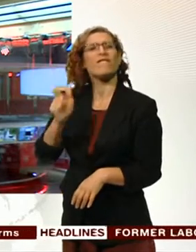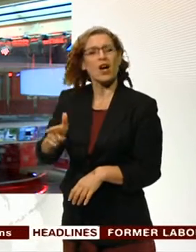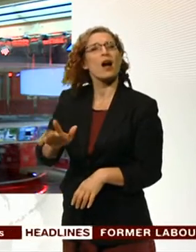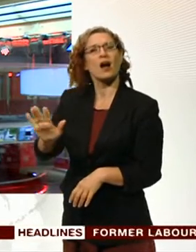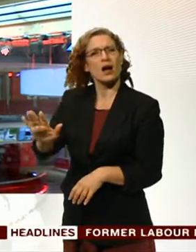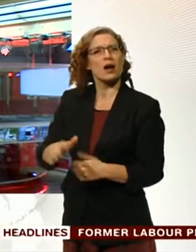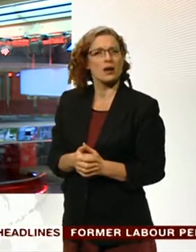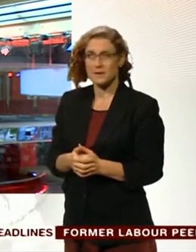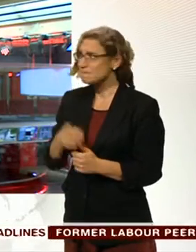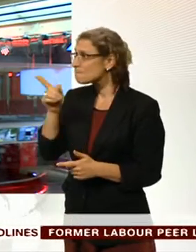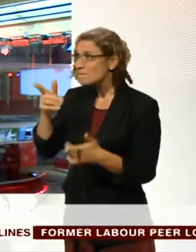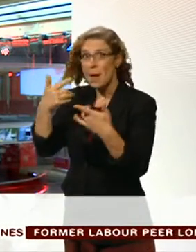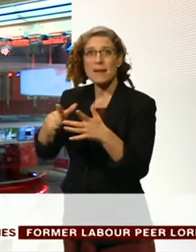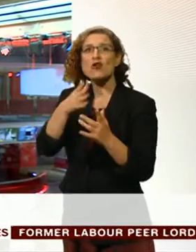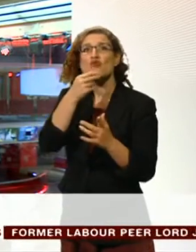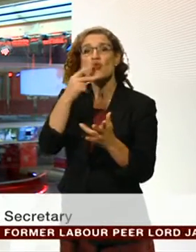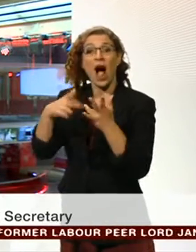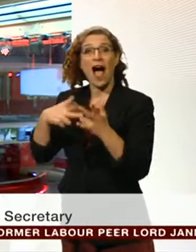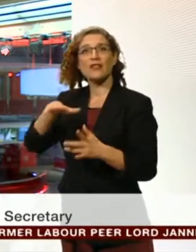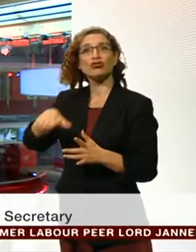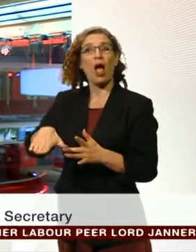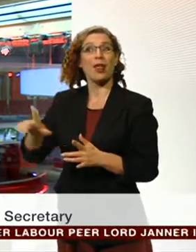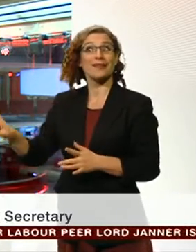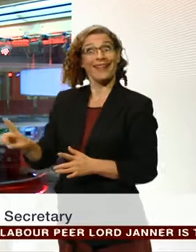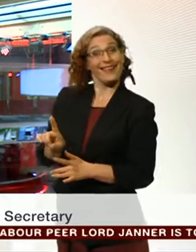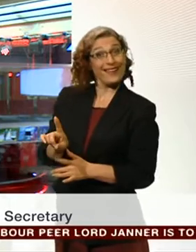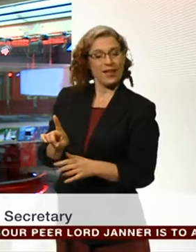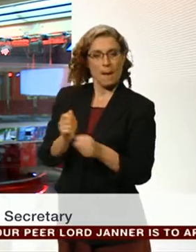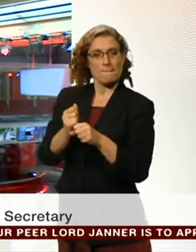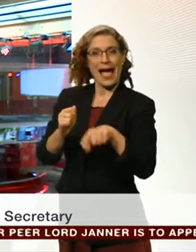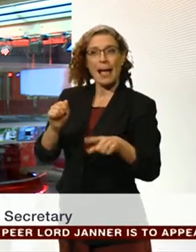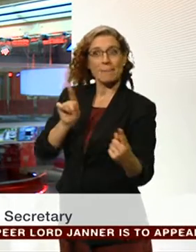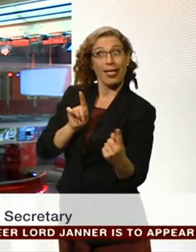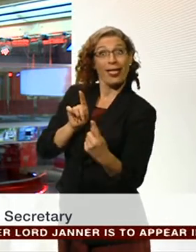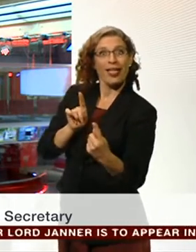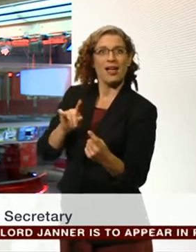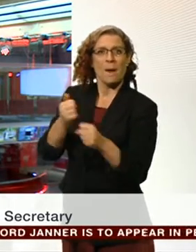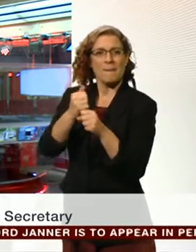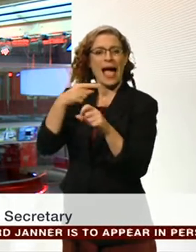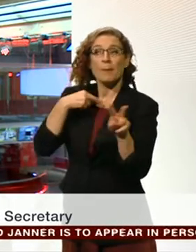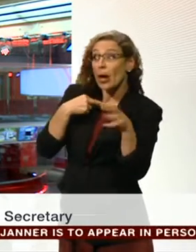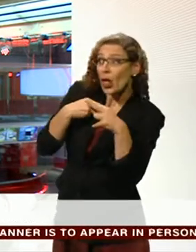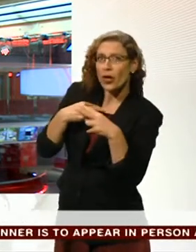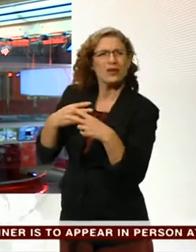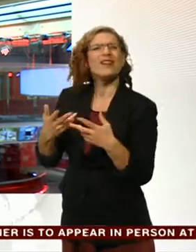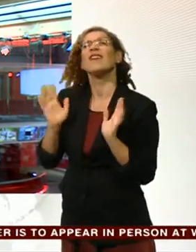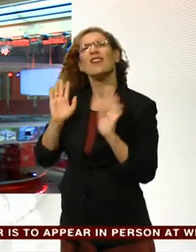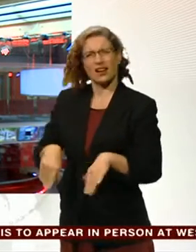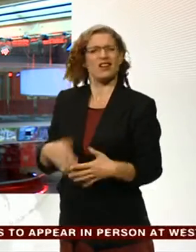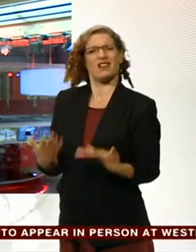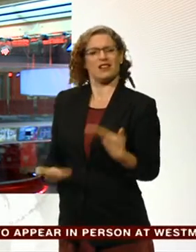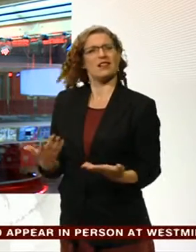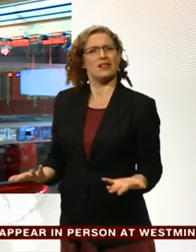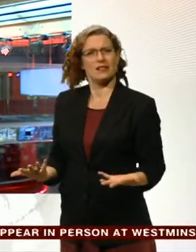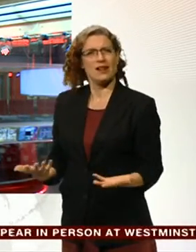even an instance where they tried to use another trial to draw Prince George into the line and fire of the lens. You know, it is just completely unacceptable